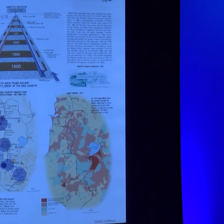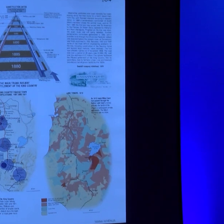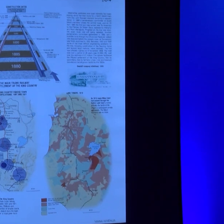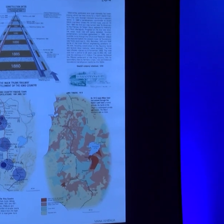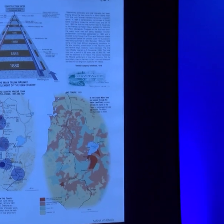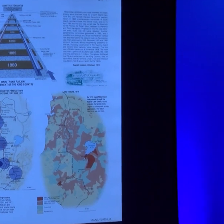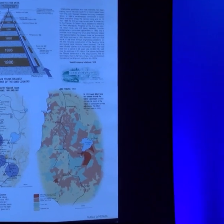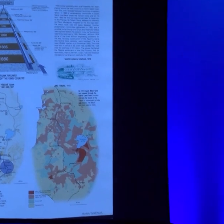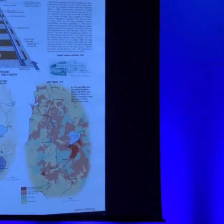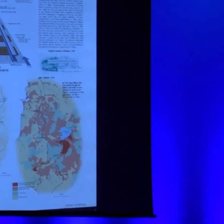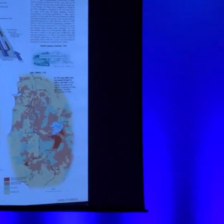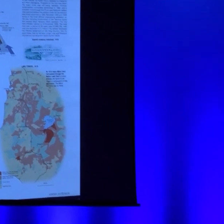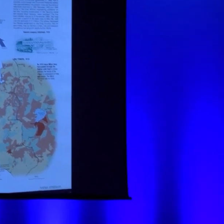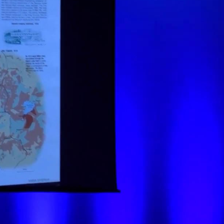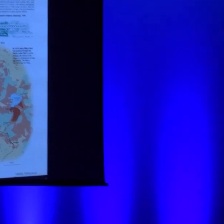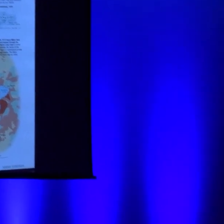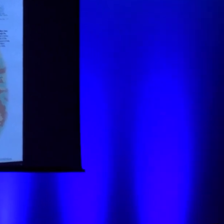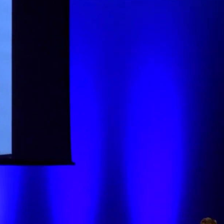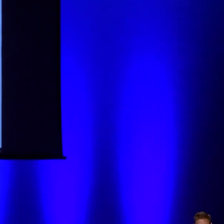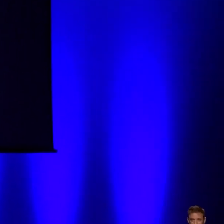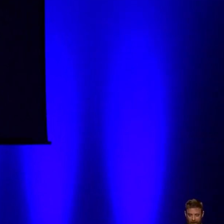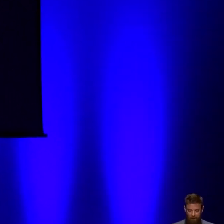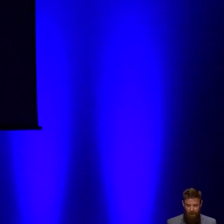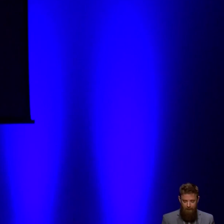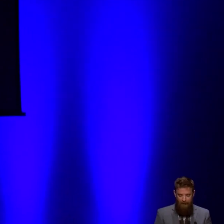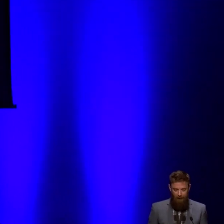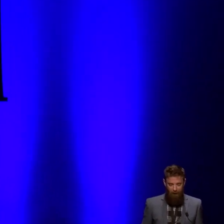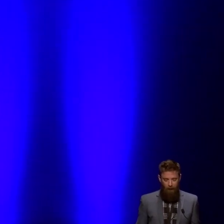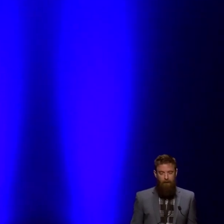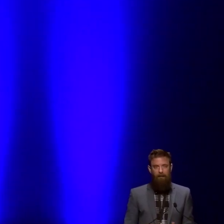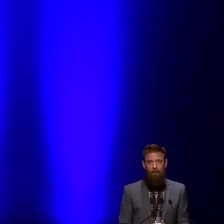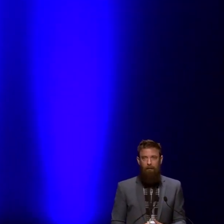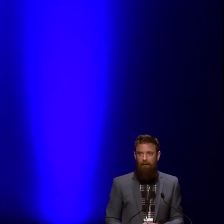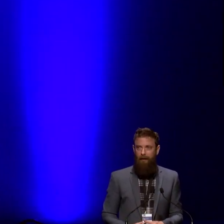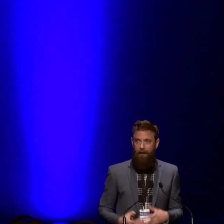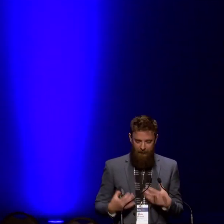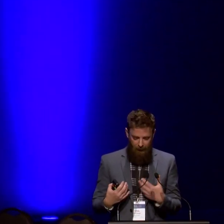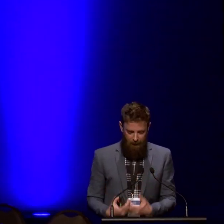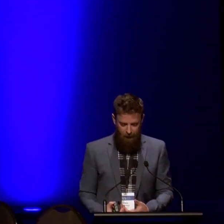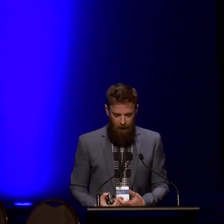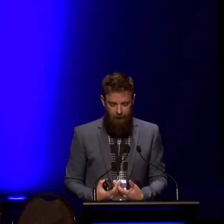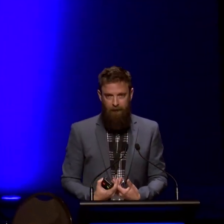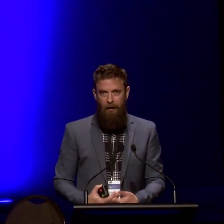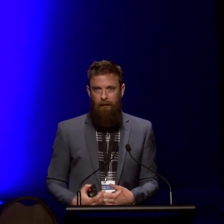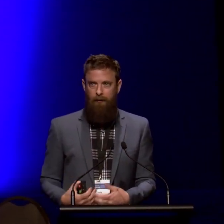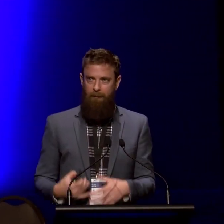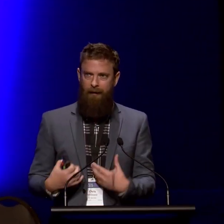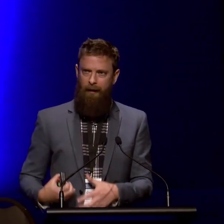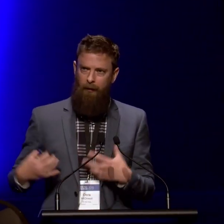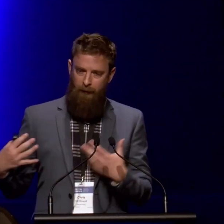and manner of the editorial team and their advisers is awe-inspiring. People involved include Dame Evelyn Stokes,